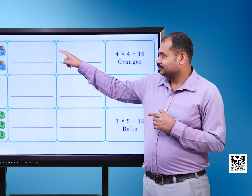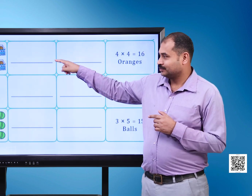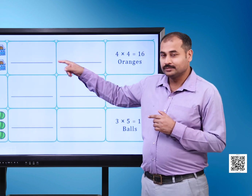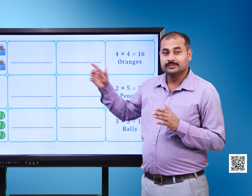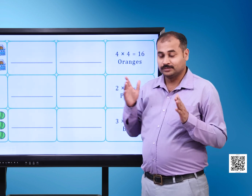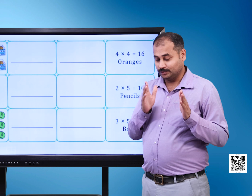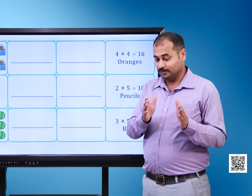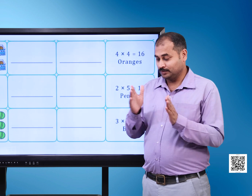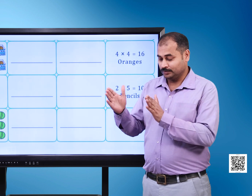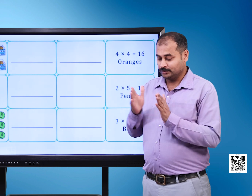to 16 oranges.